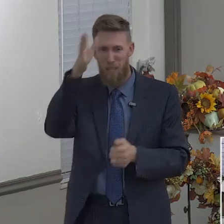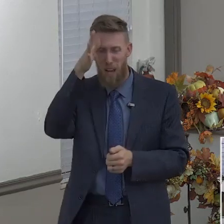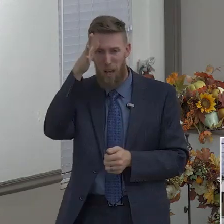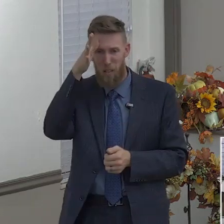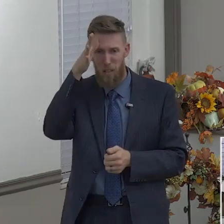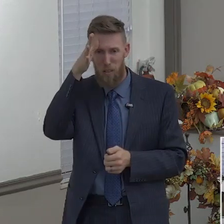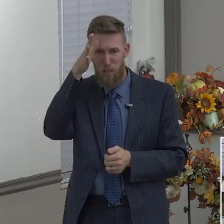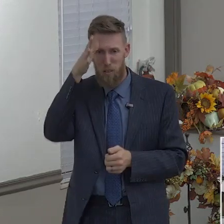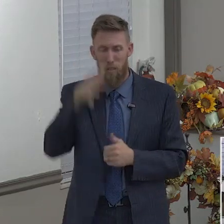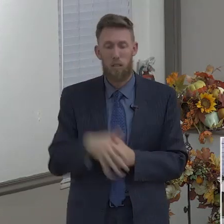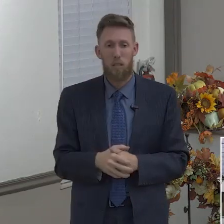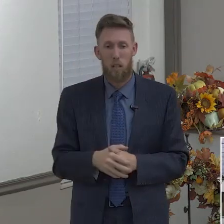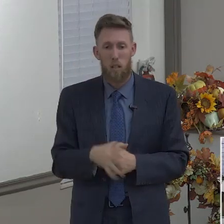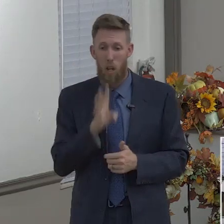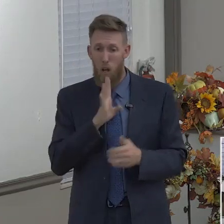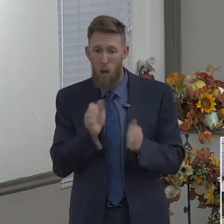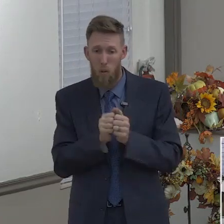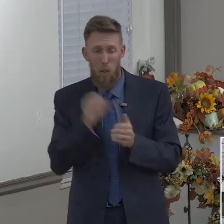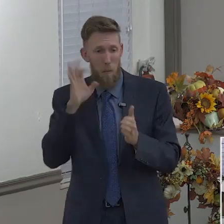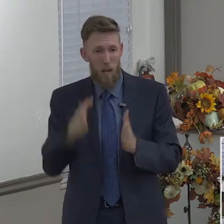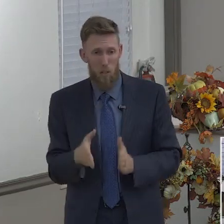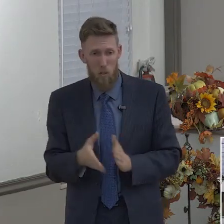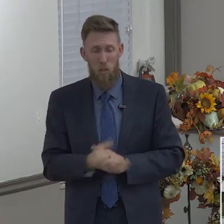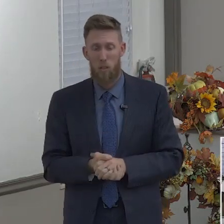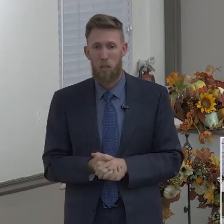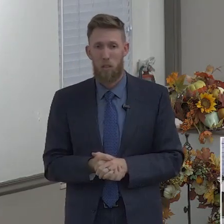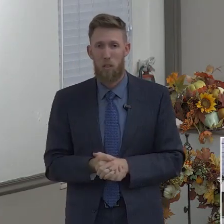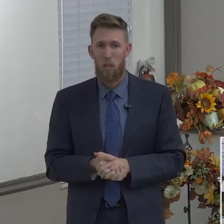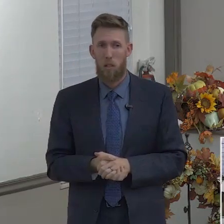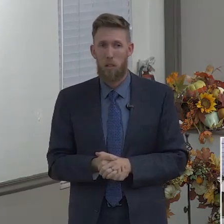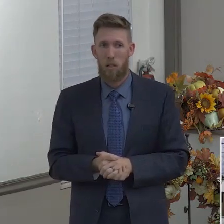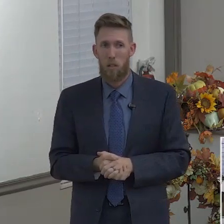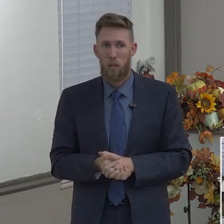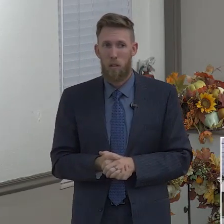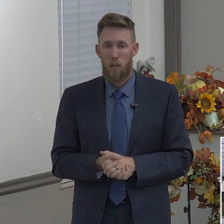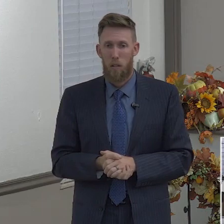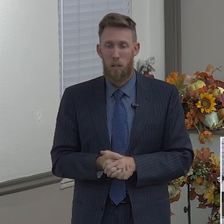this? Boy, that's wisdom. That is wisdom. One last thought and I'm done.